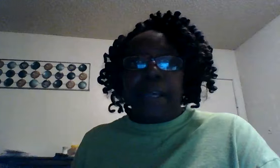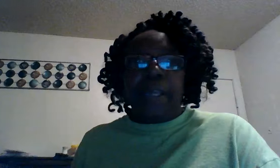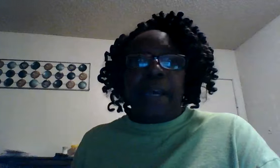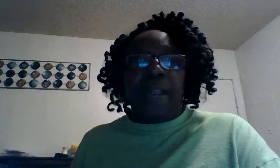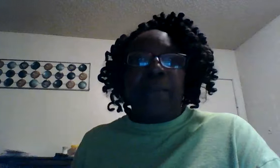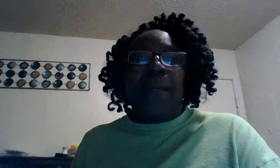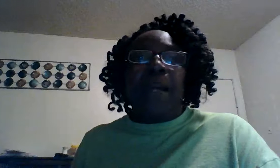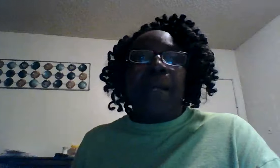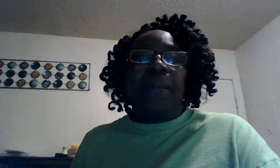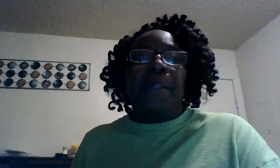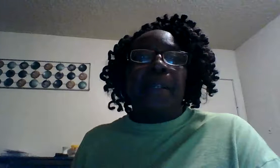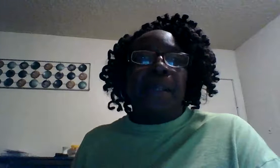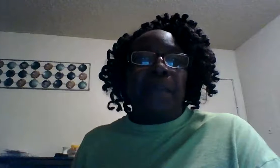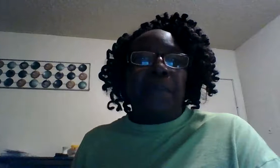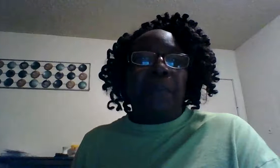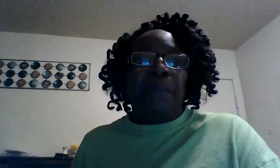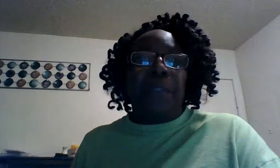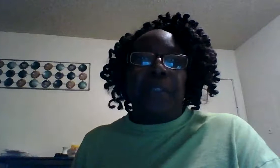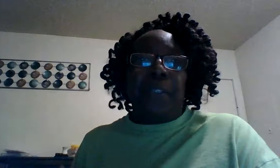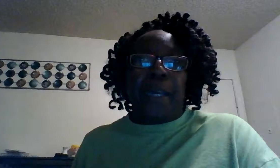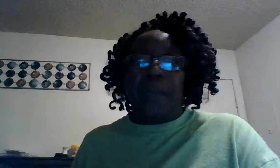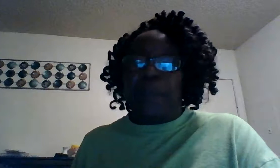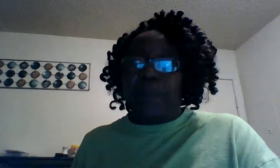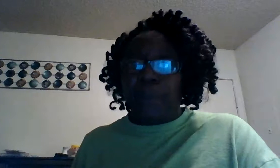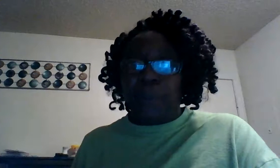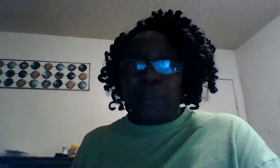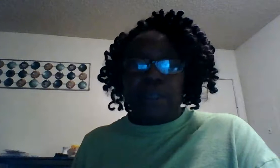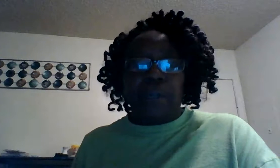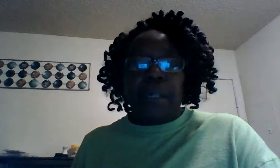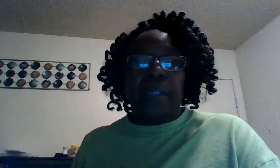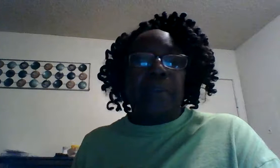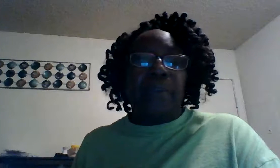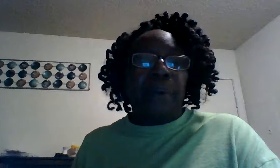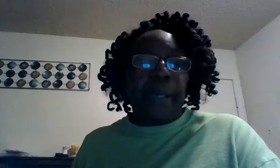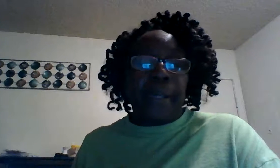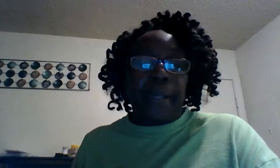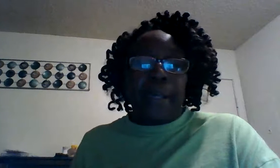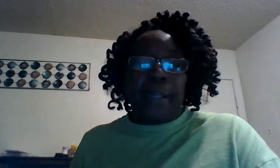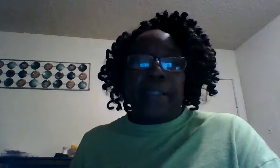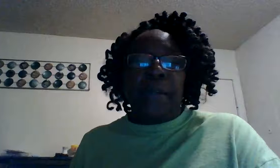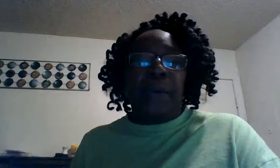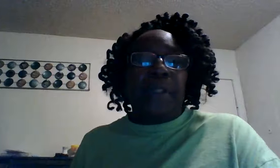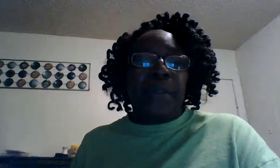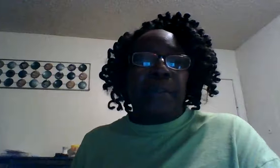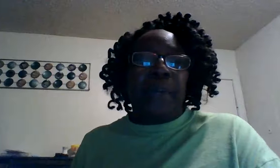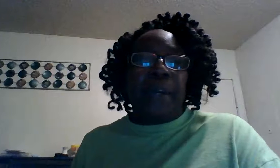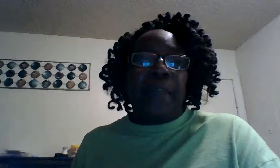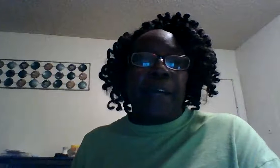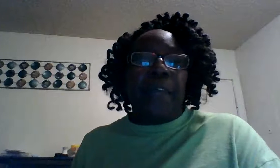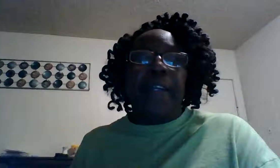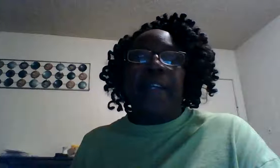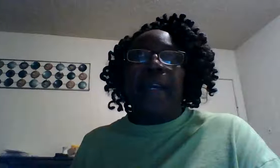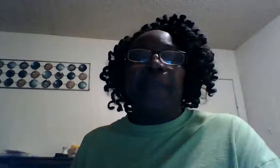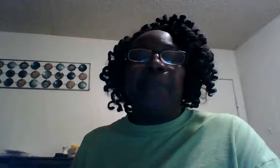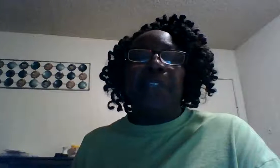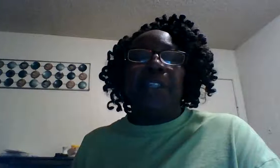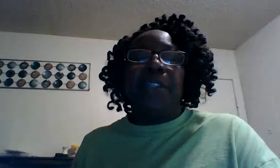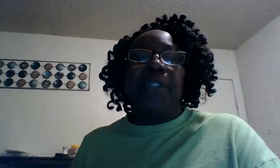thank god that we are able to come before you today with a word so let us pray let's go into prayer father in the name of jesus